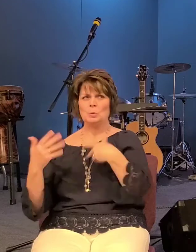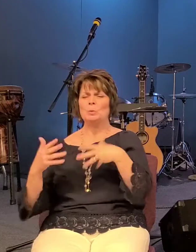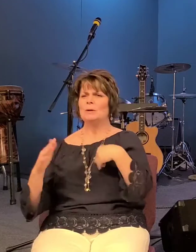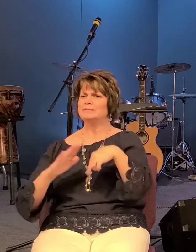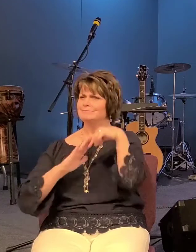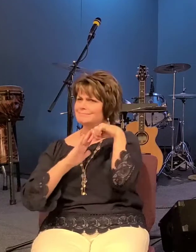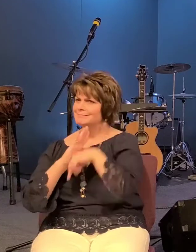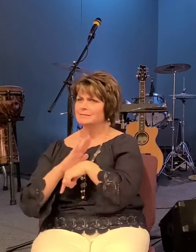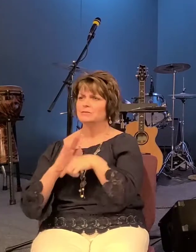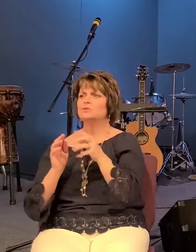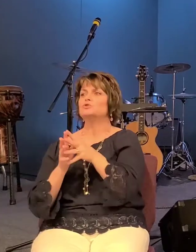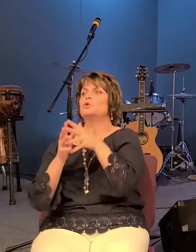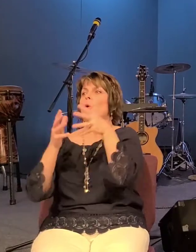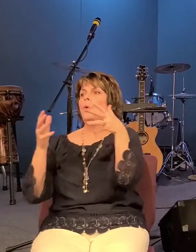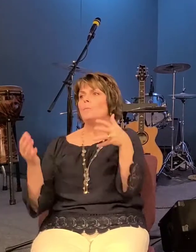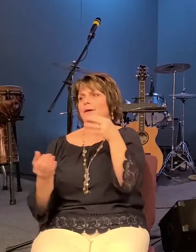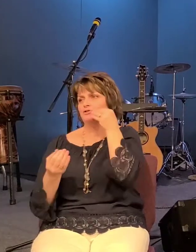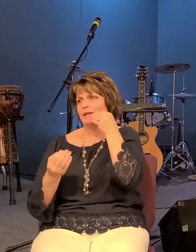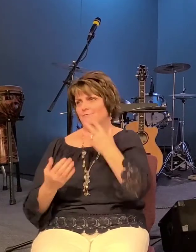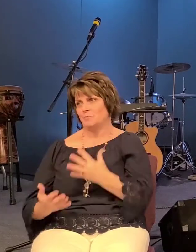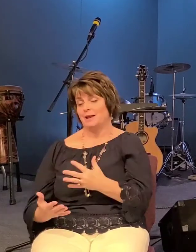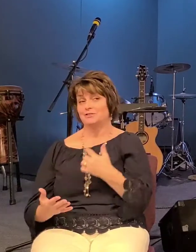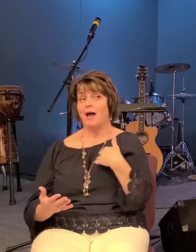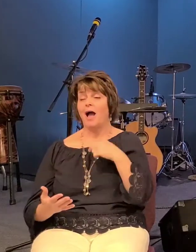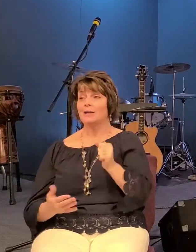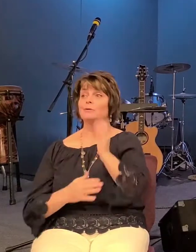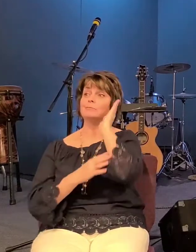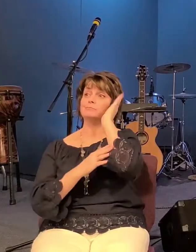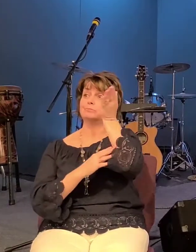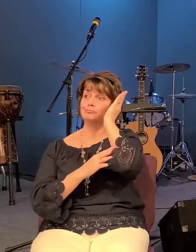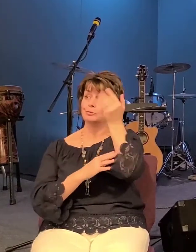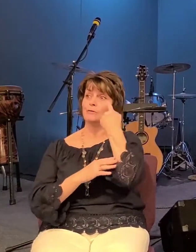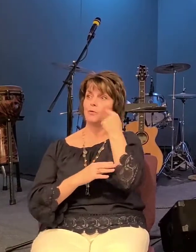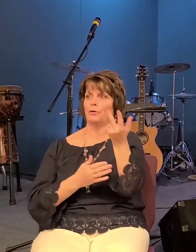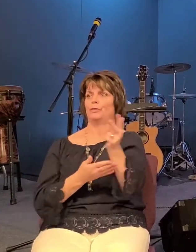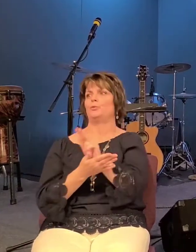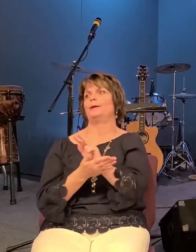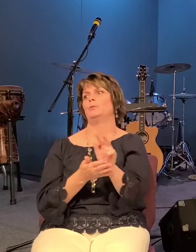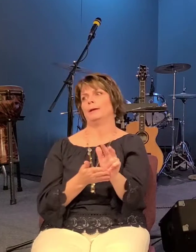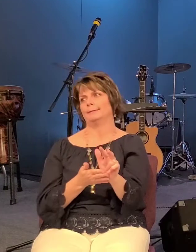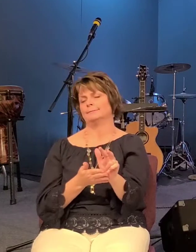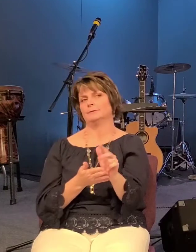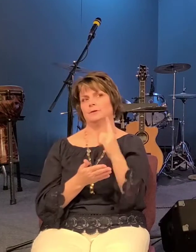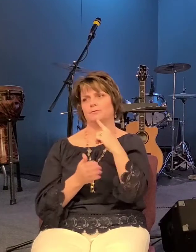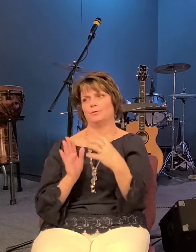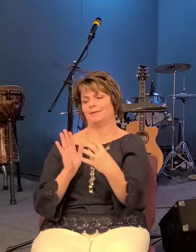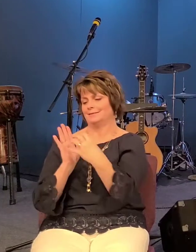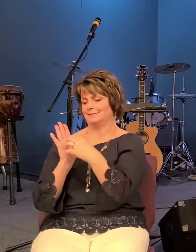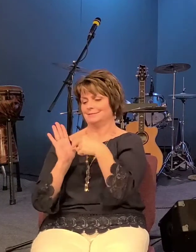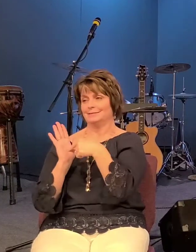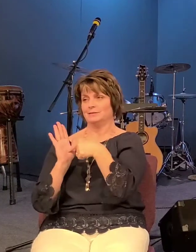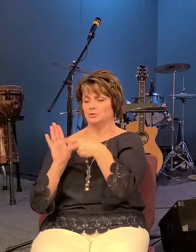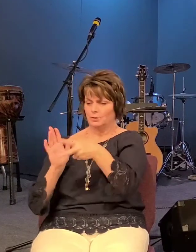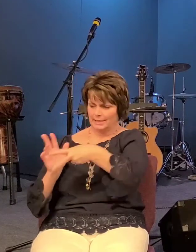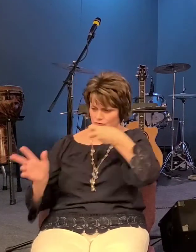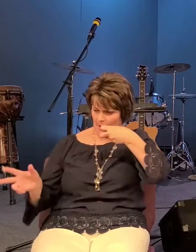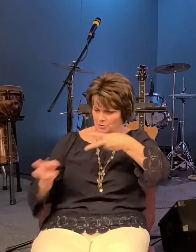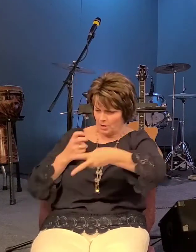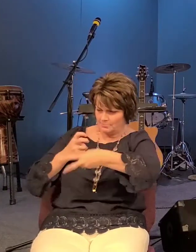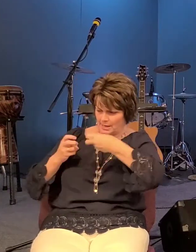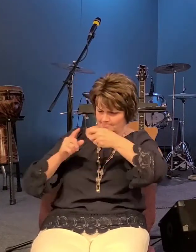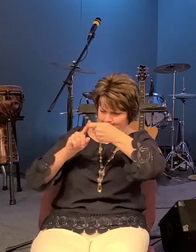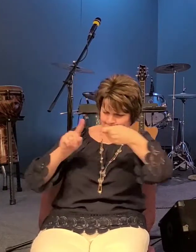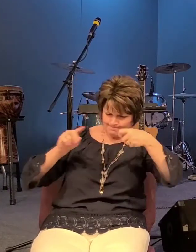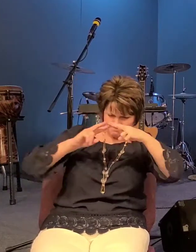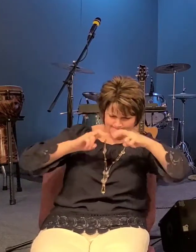to share in in in to to extrapolate and i just don't have the time but i